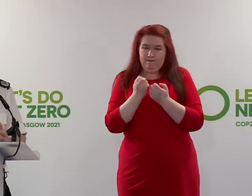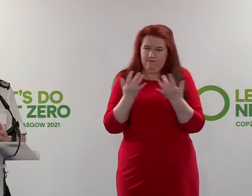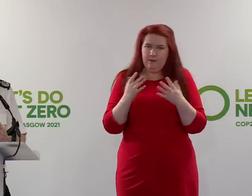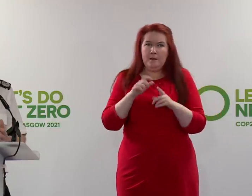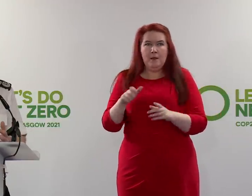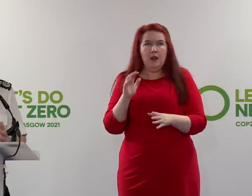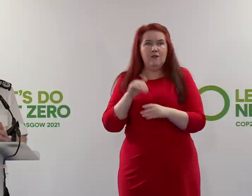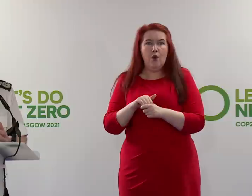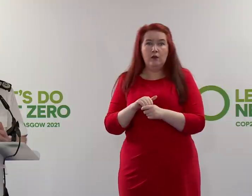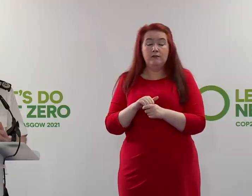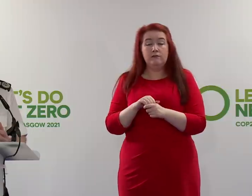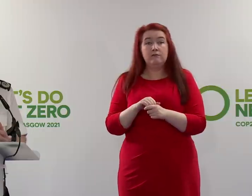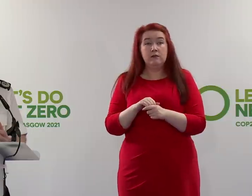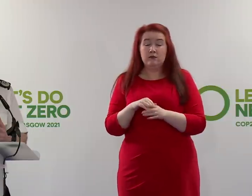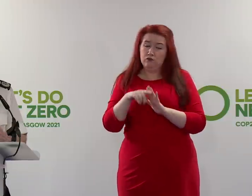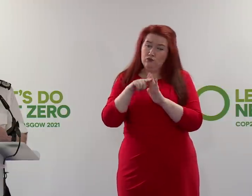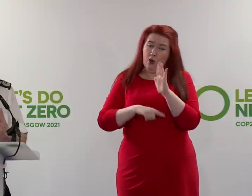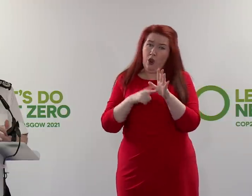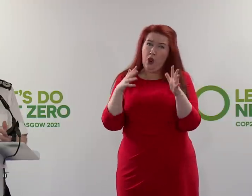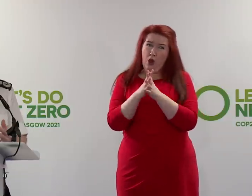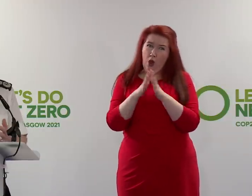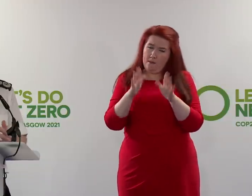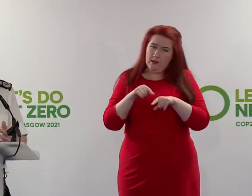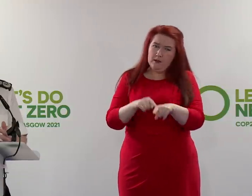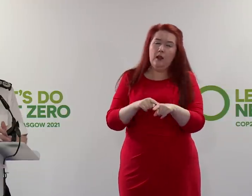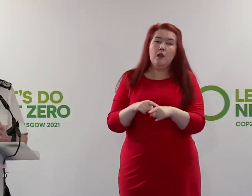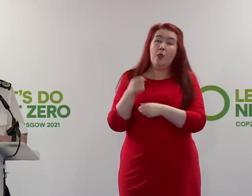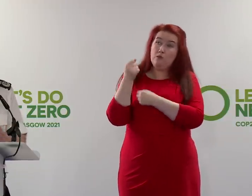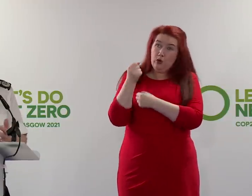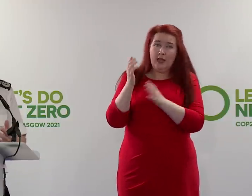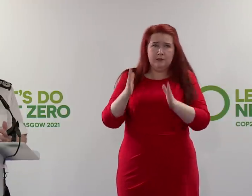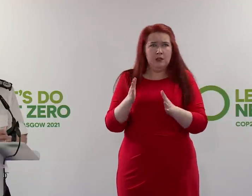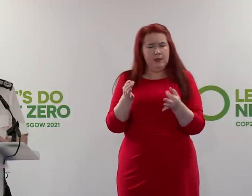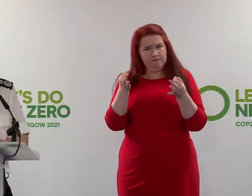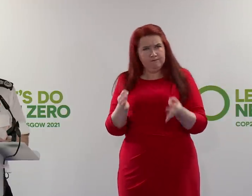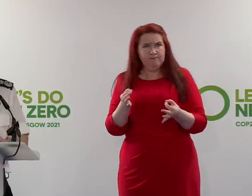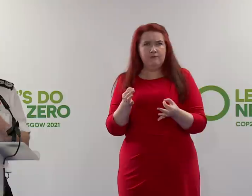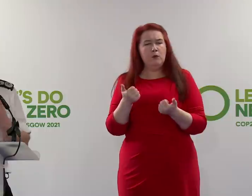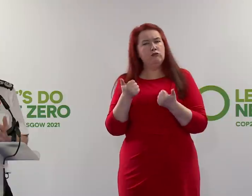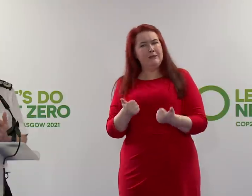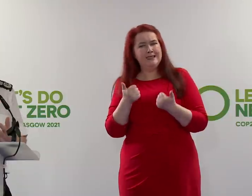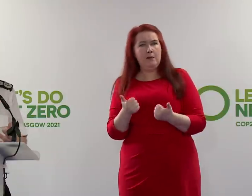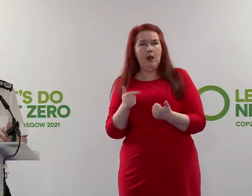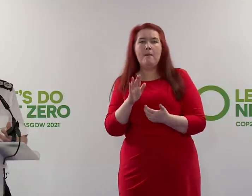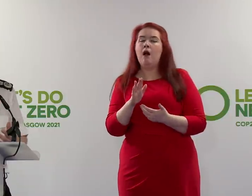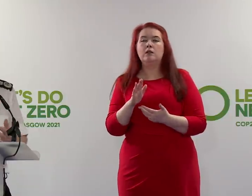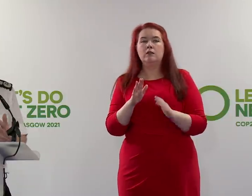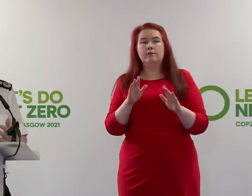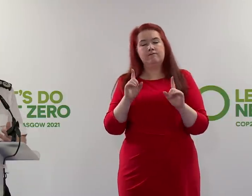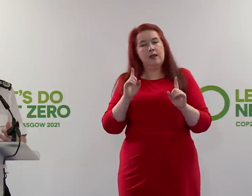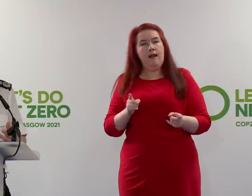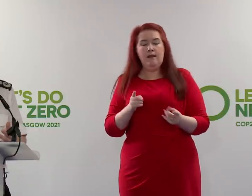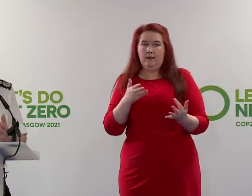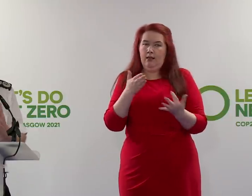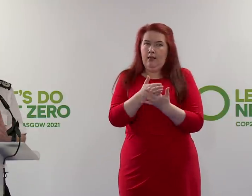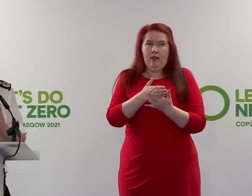important that the rule of law is maintained, that protest is legitimate and protest is reasonable, but it doesn't interfere with the